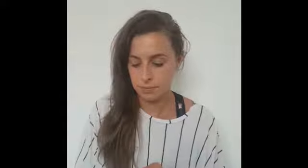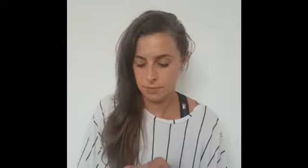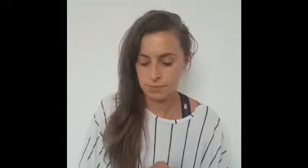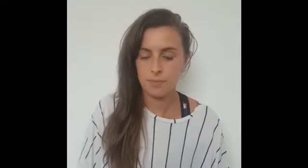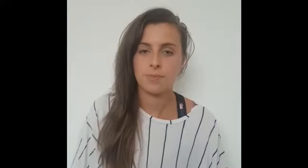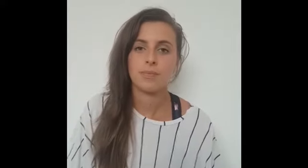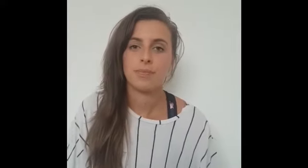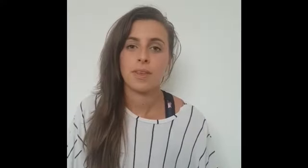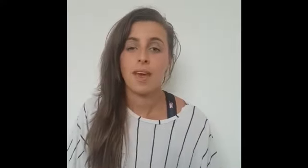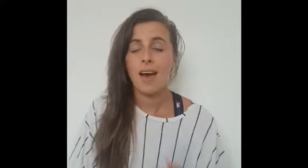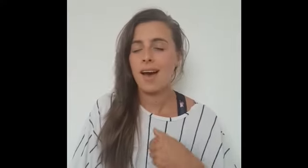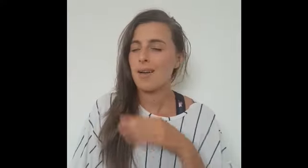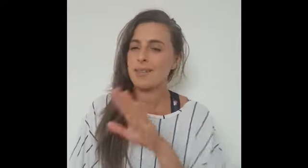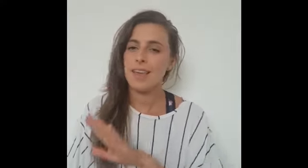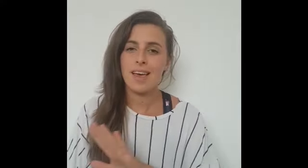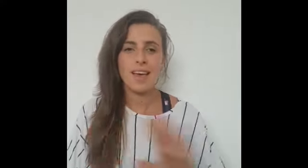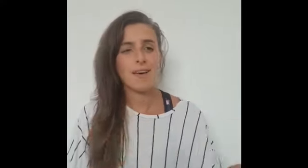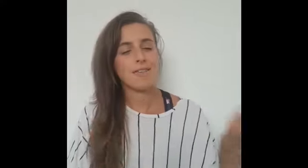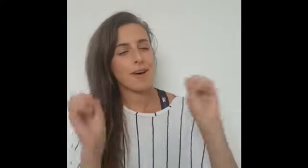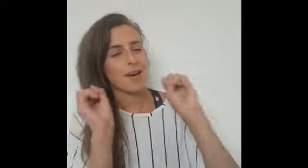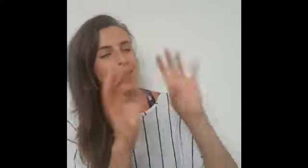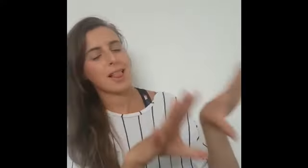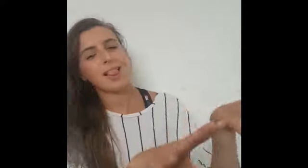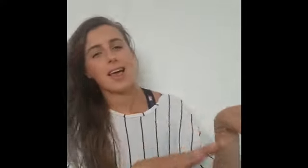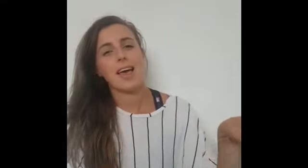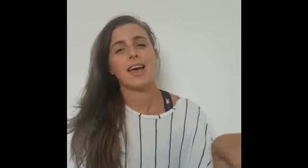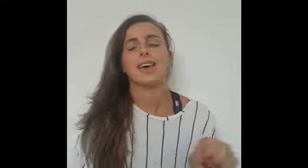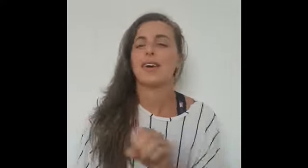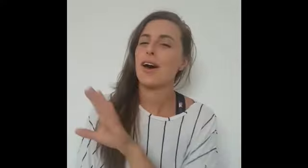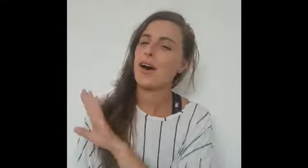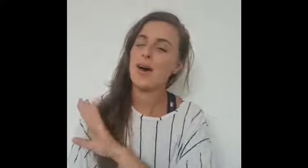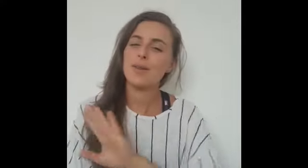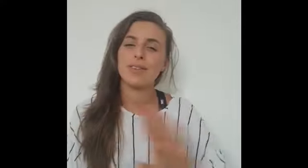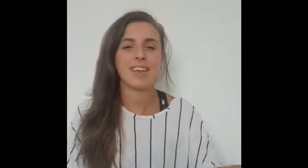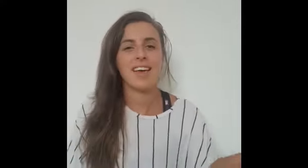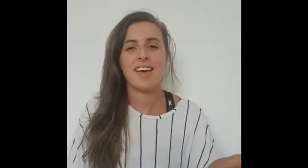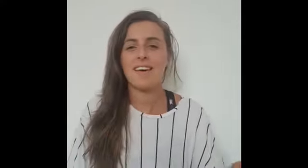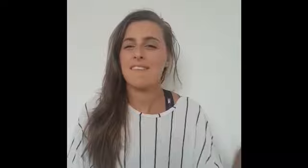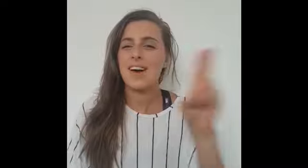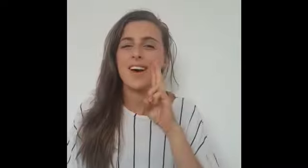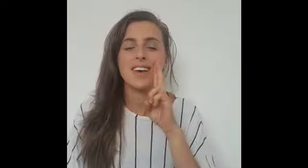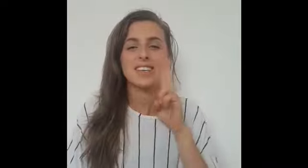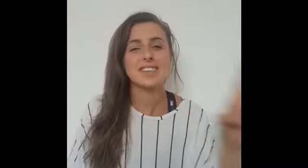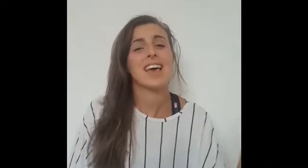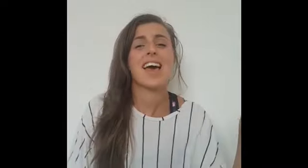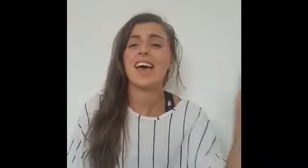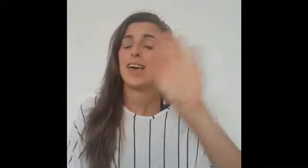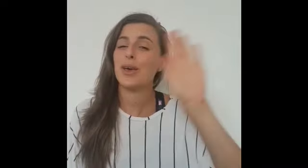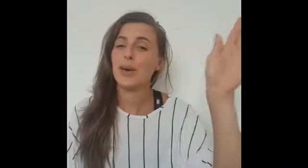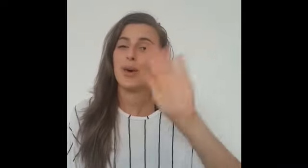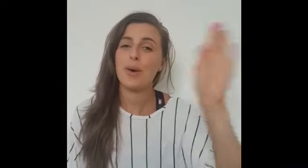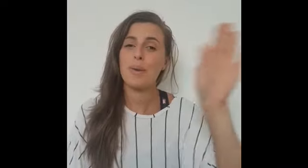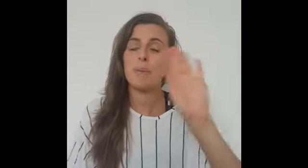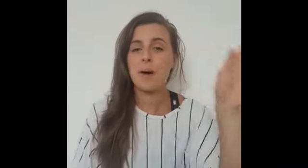I'll never let go, never say goodbye